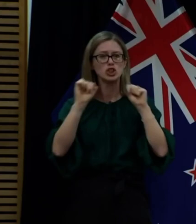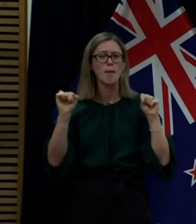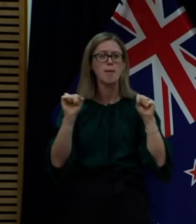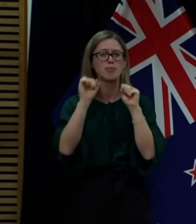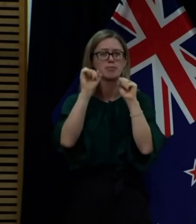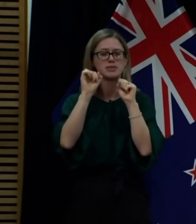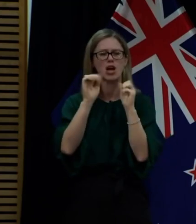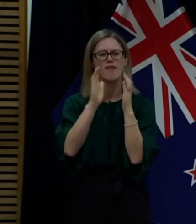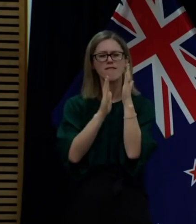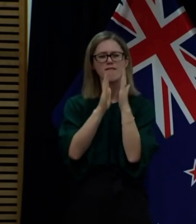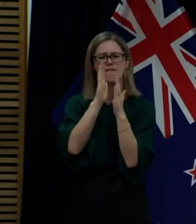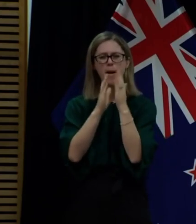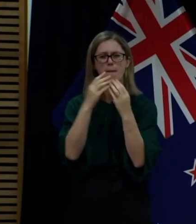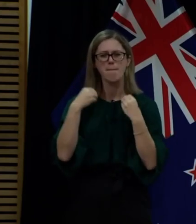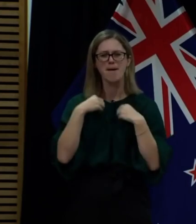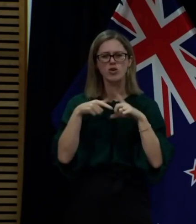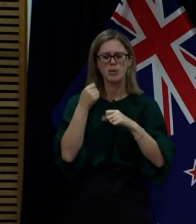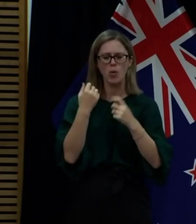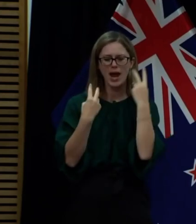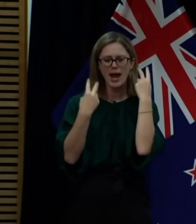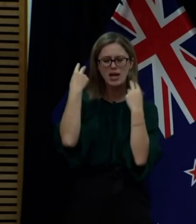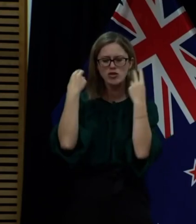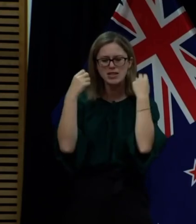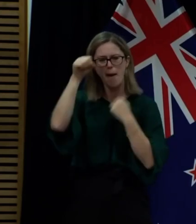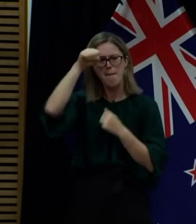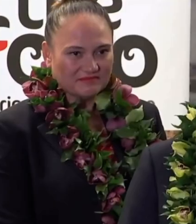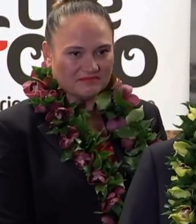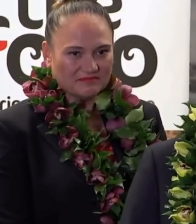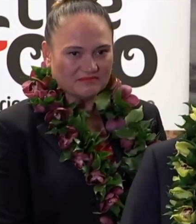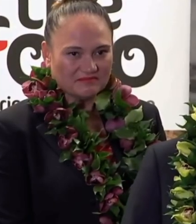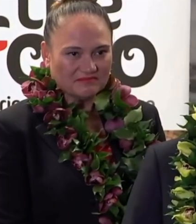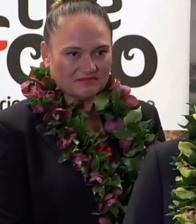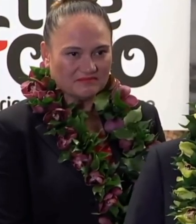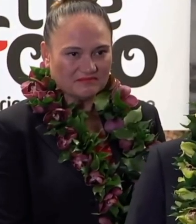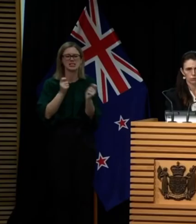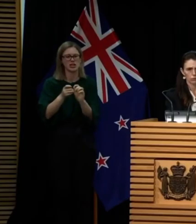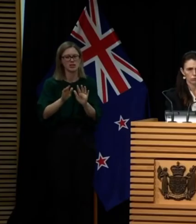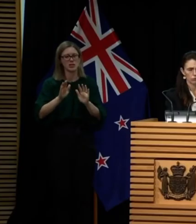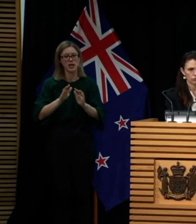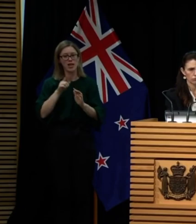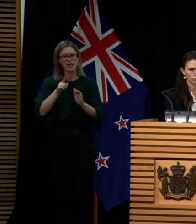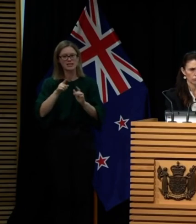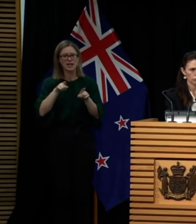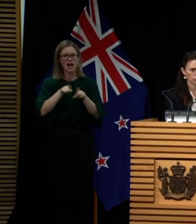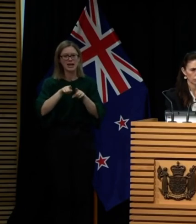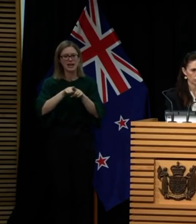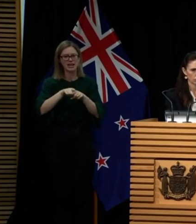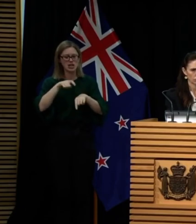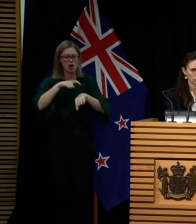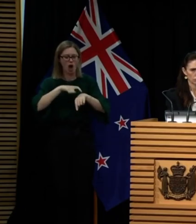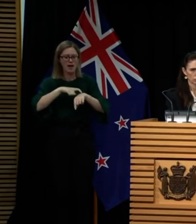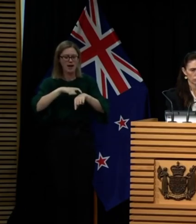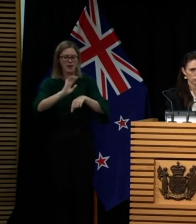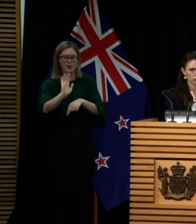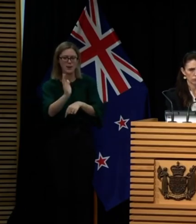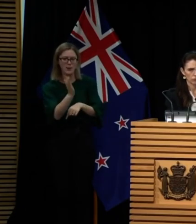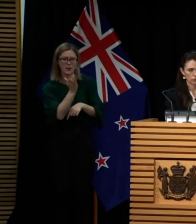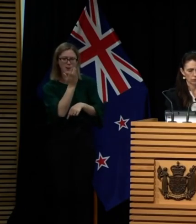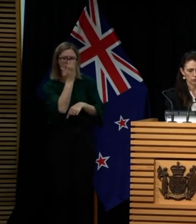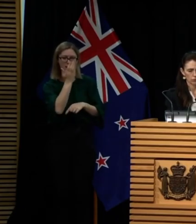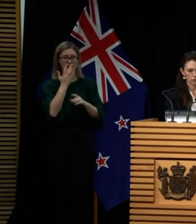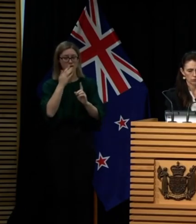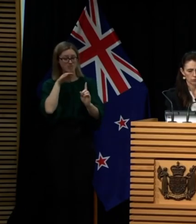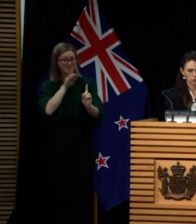and close proximity businesses such as hairdressers and barbers. People made their own choices. Once the notice period commences, the